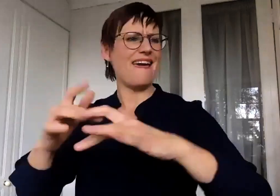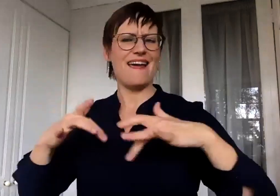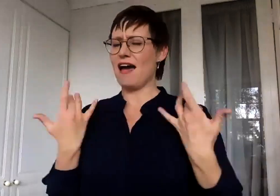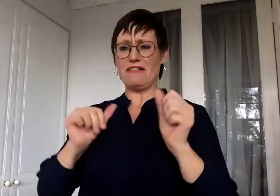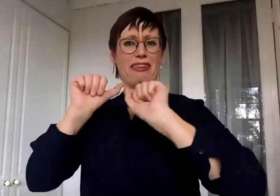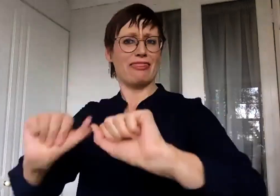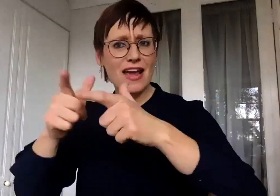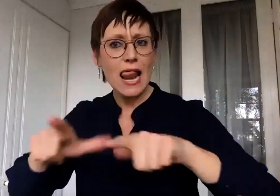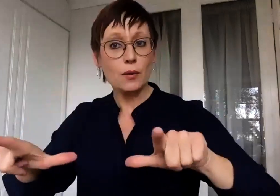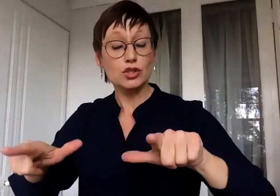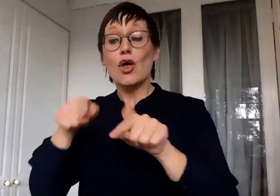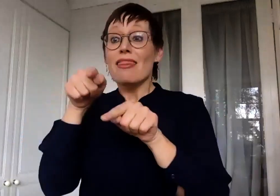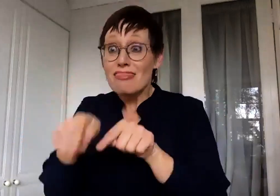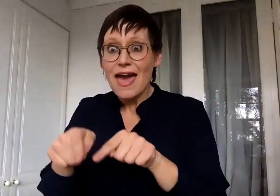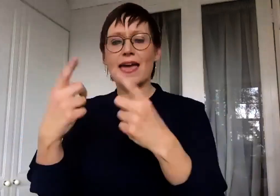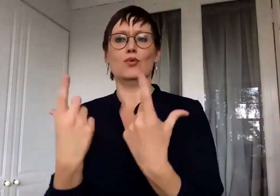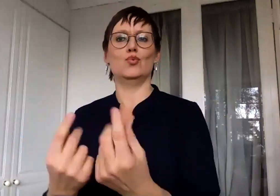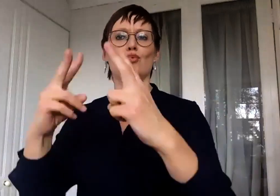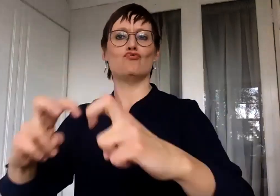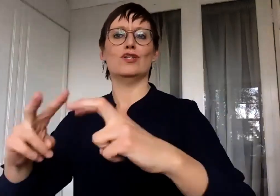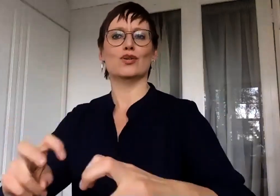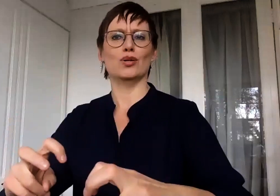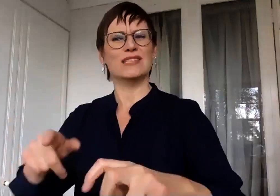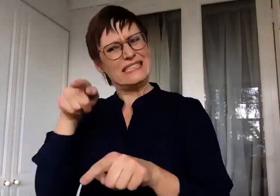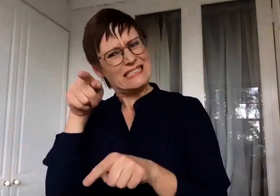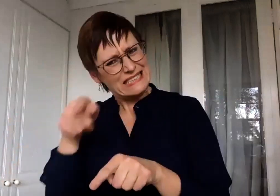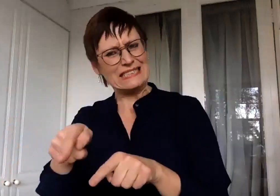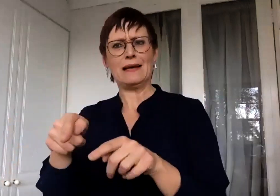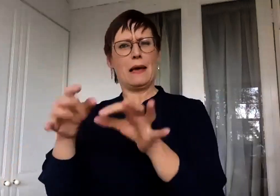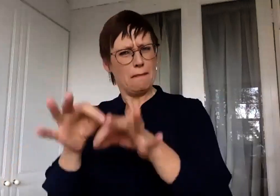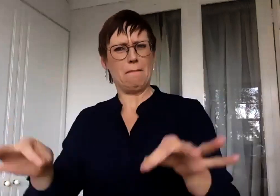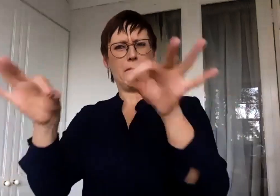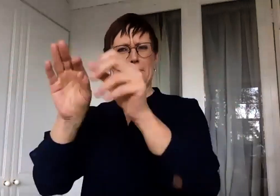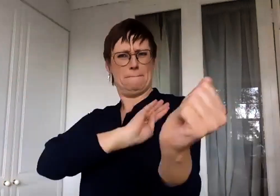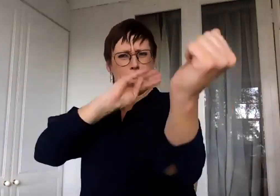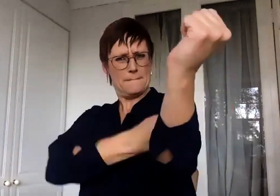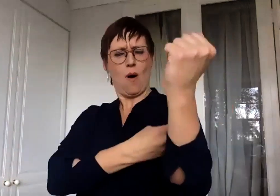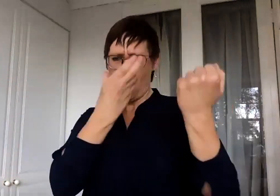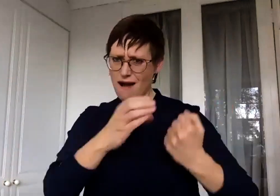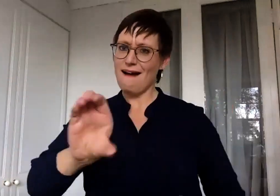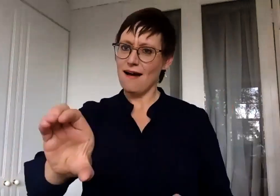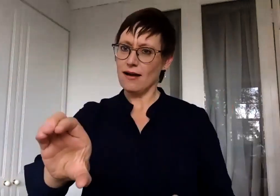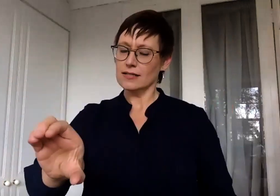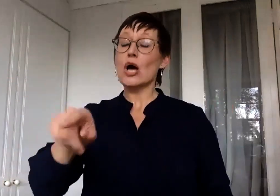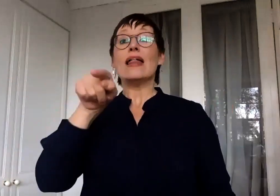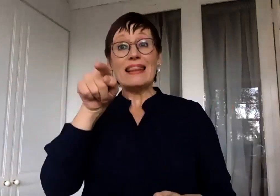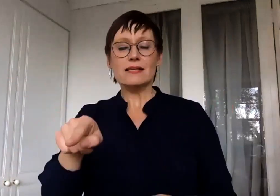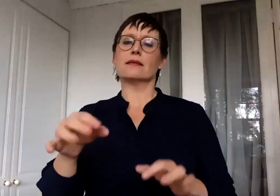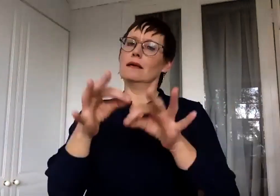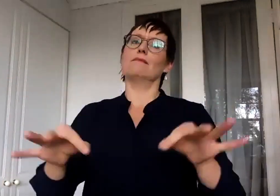gives it more authority. And when you get peer-reviewed, you're showing that I'm able to take criticism, take critique, and